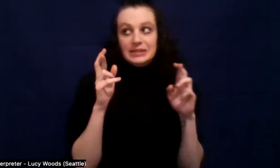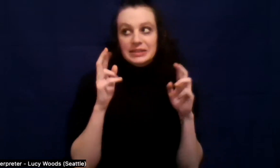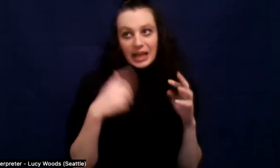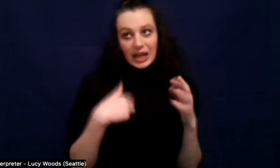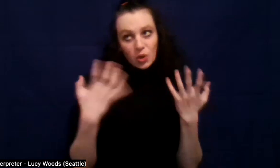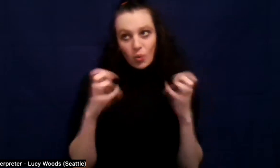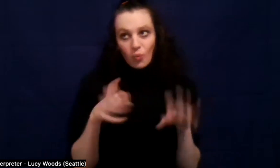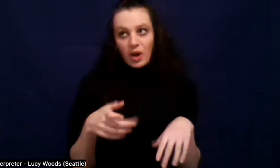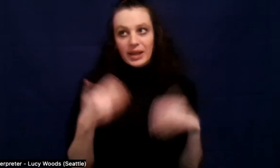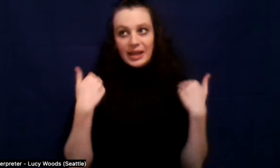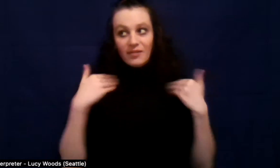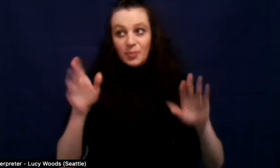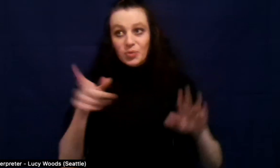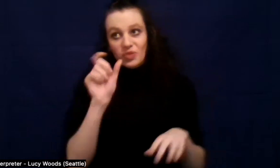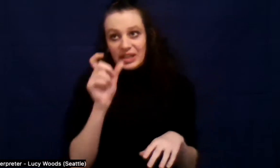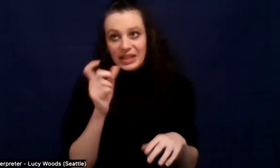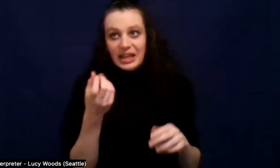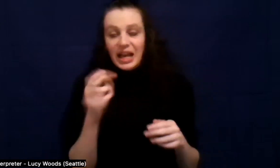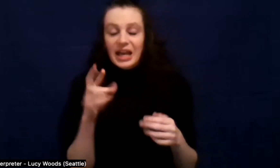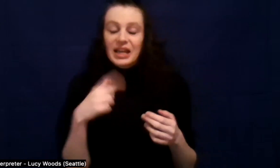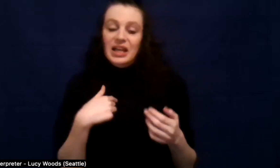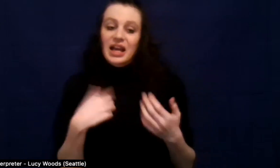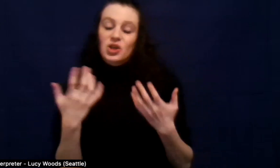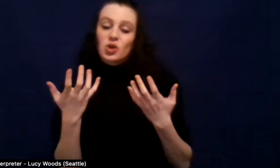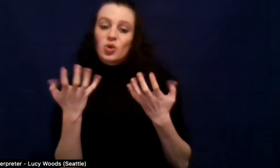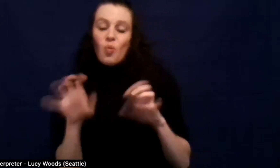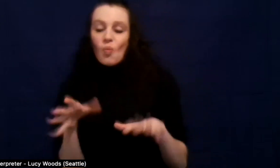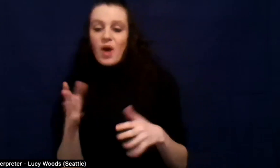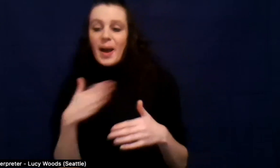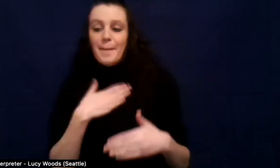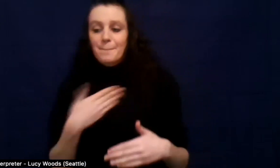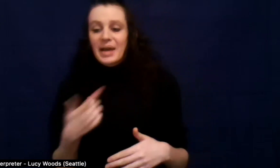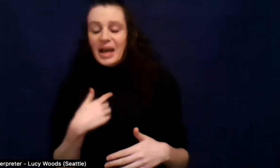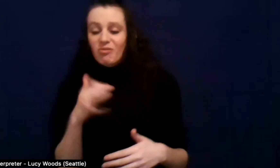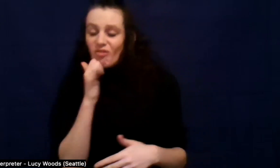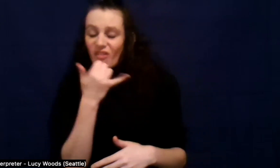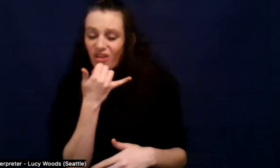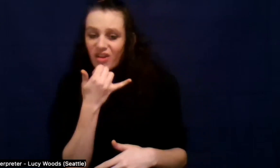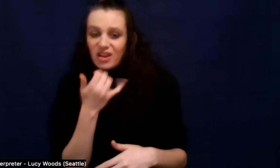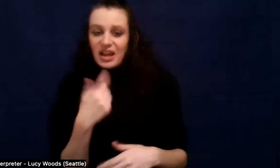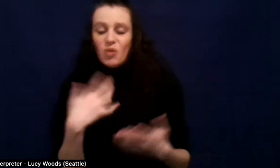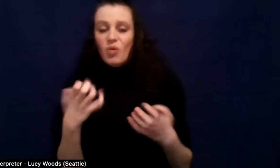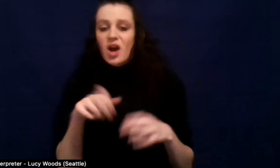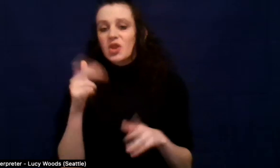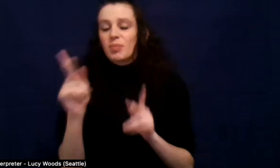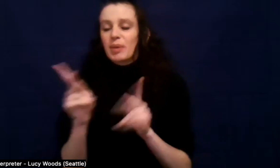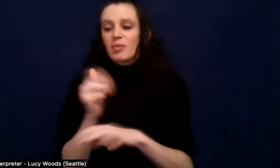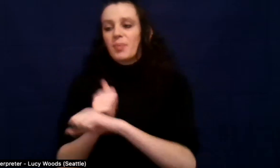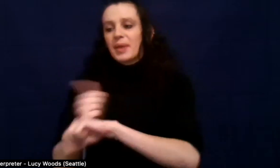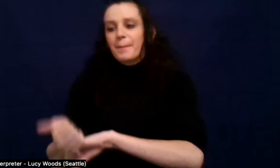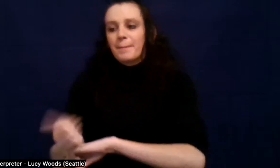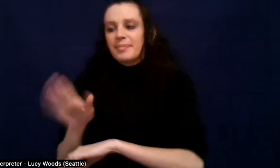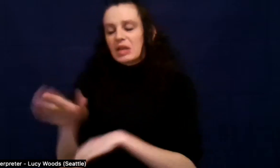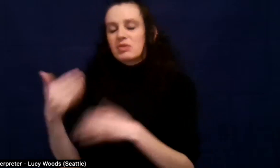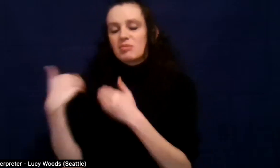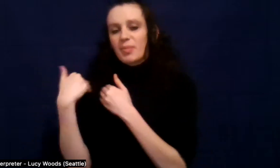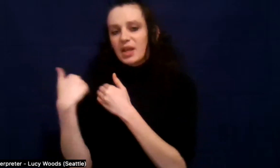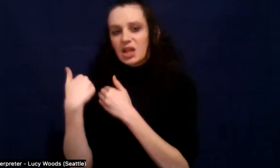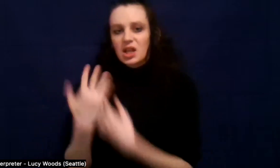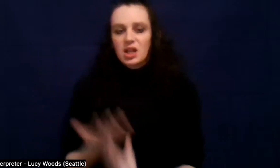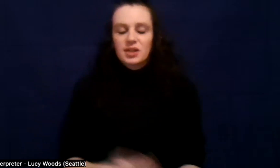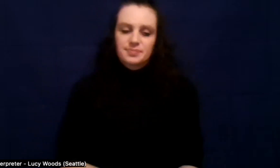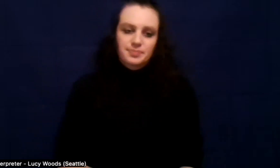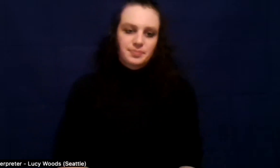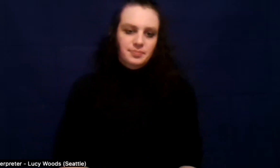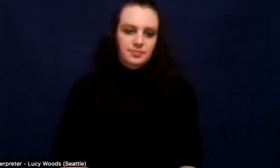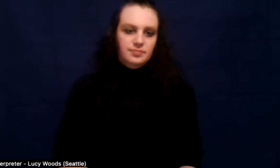I might've done something wrong. Um, because I wanted it to be everybody else's fault. Um, and so once I got